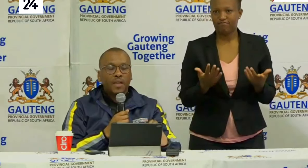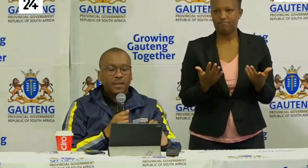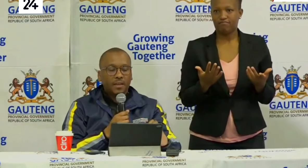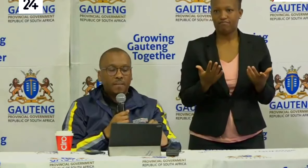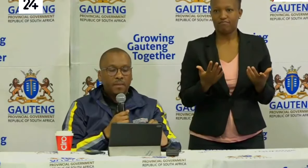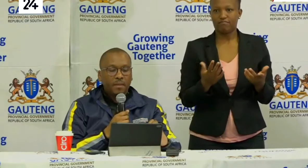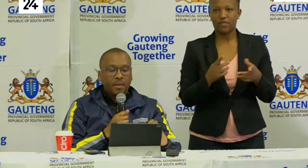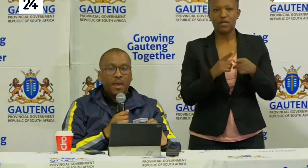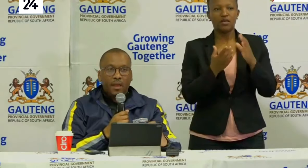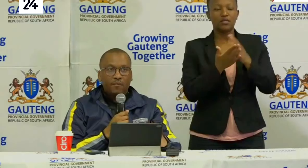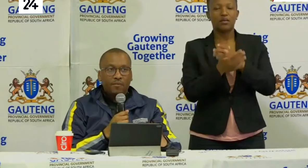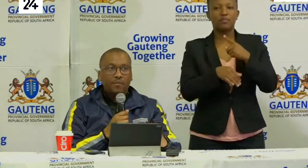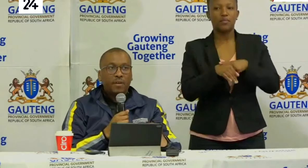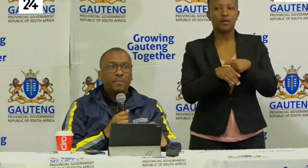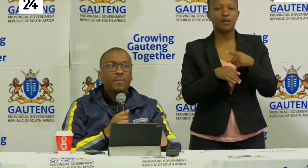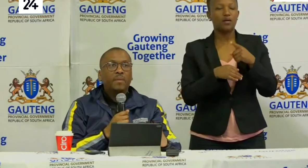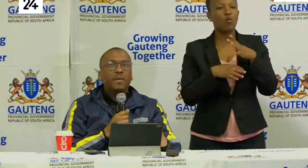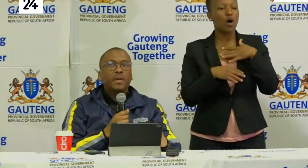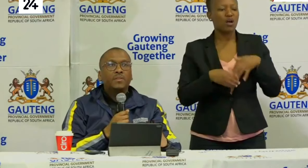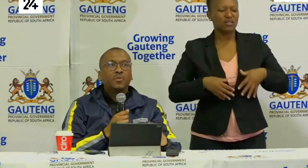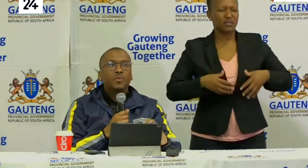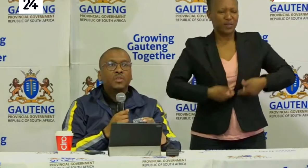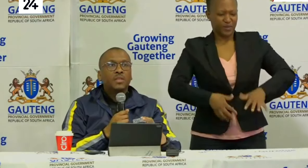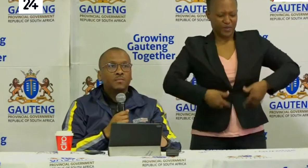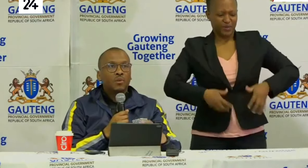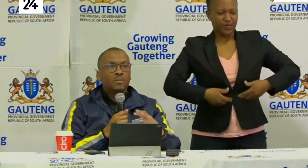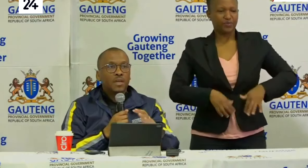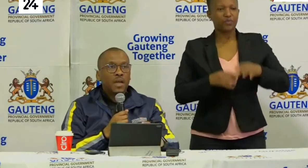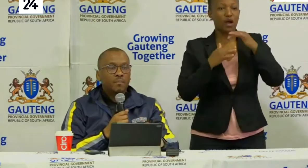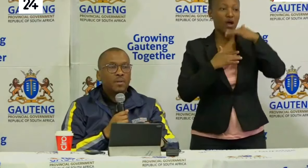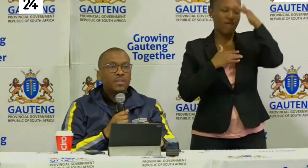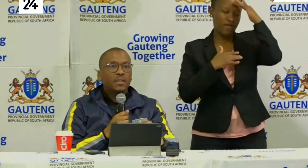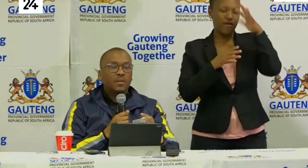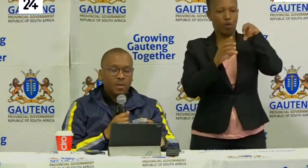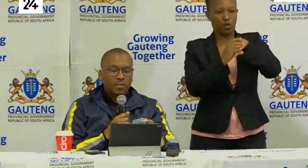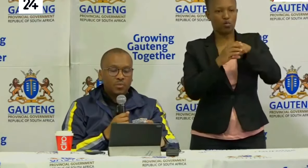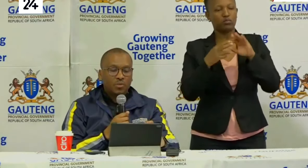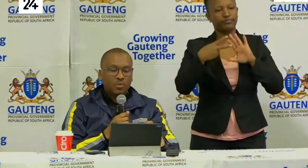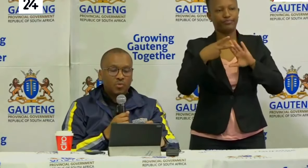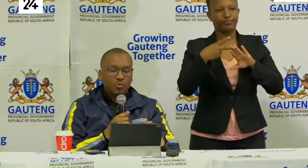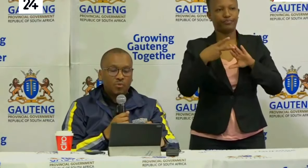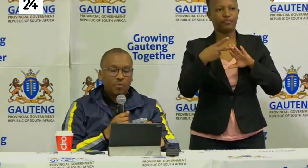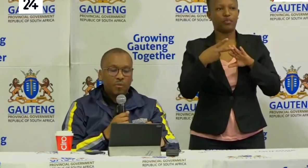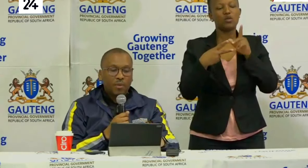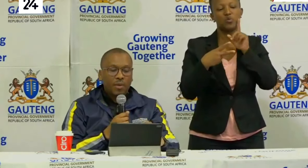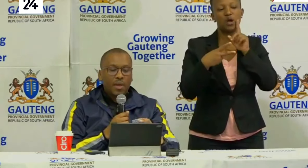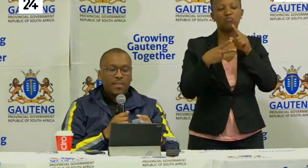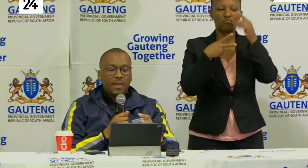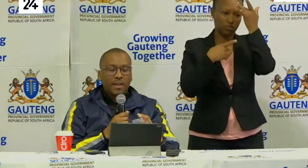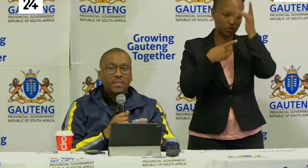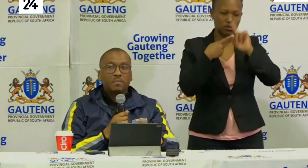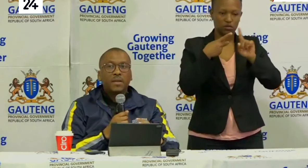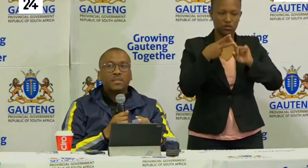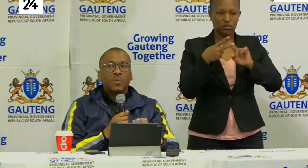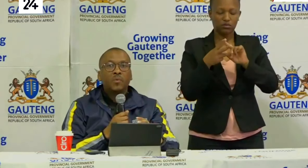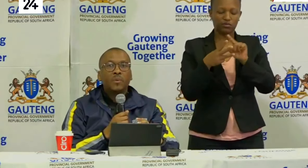bit of diarrhea and fever. So those are symptoms that are important that we need also to look for. And